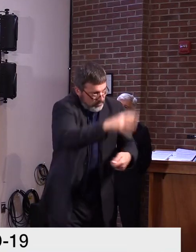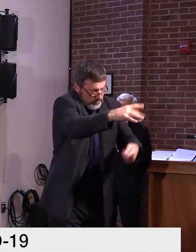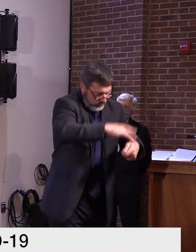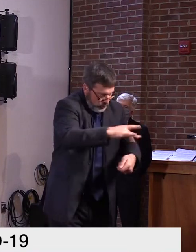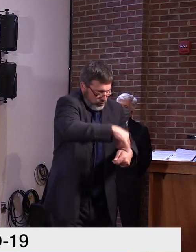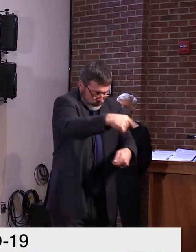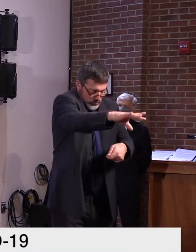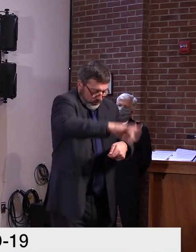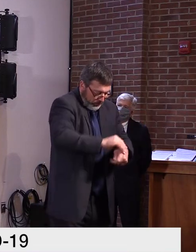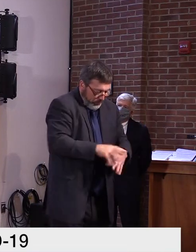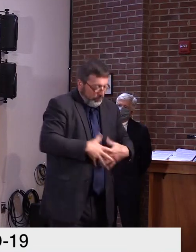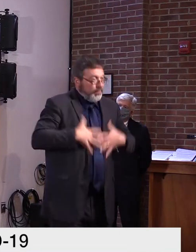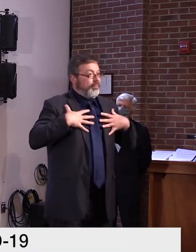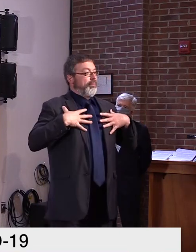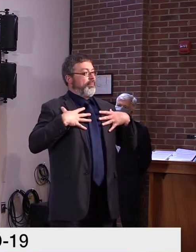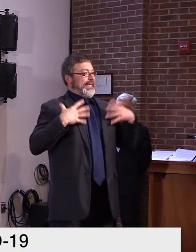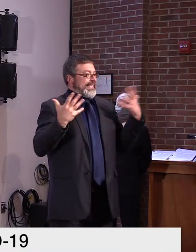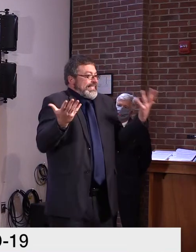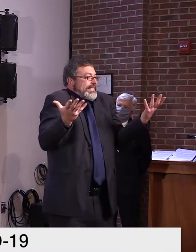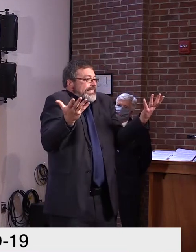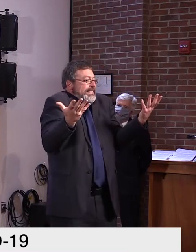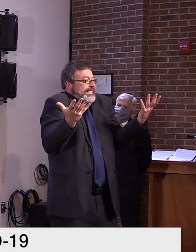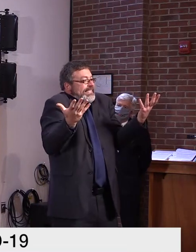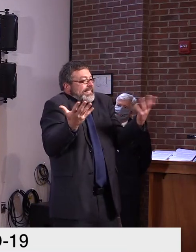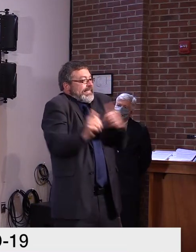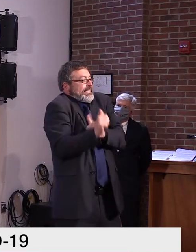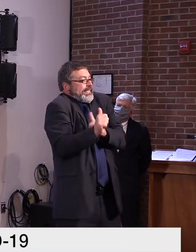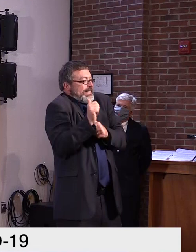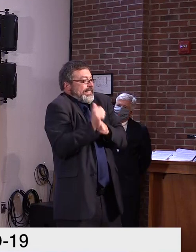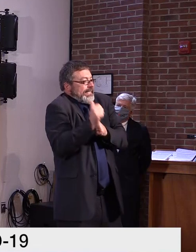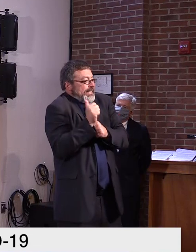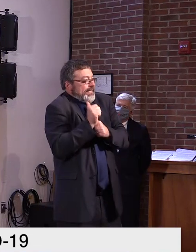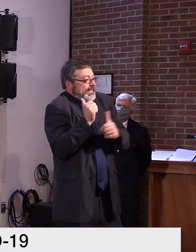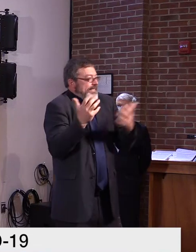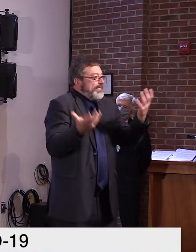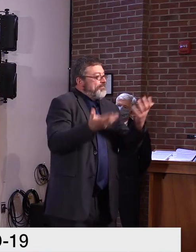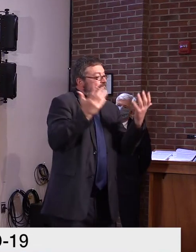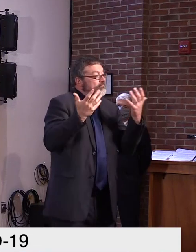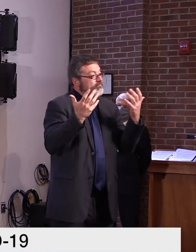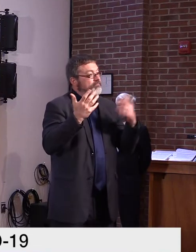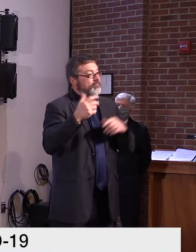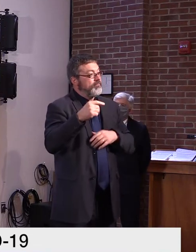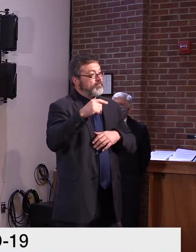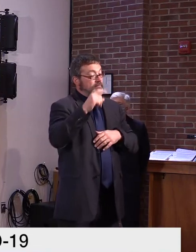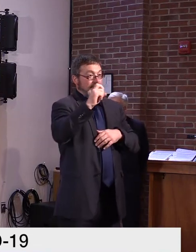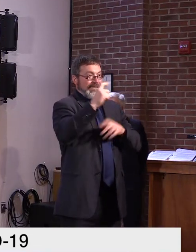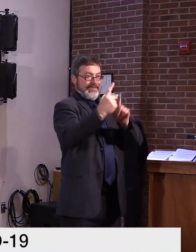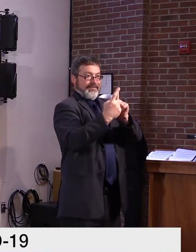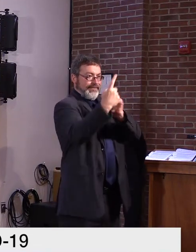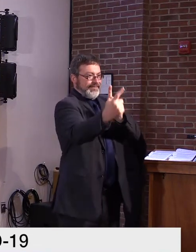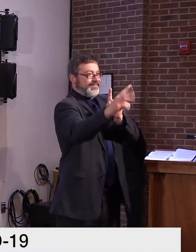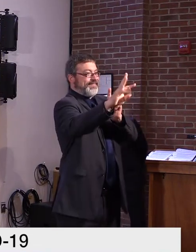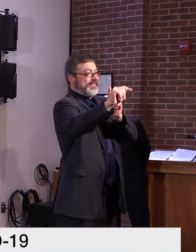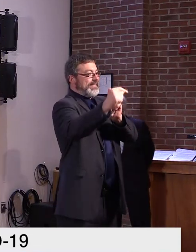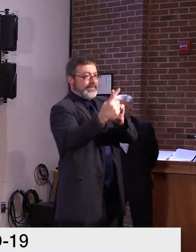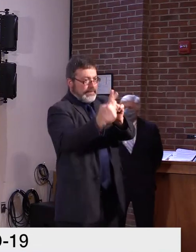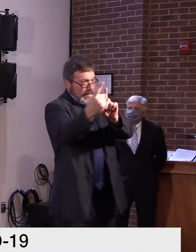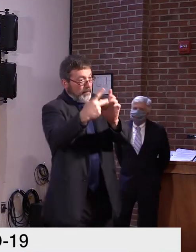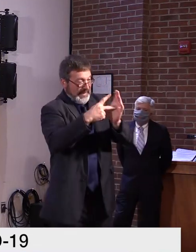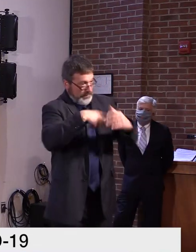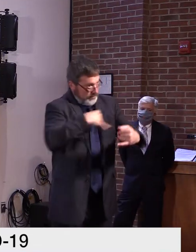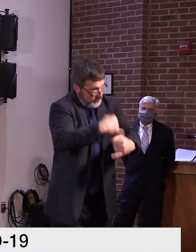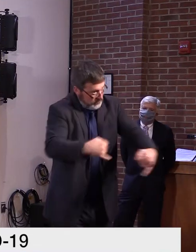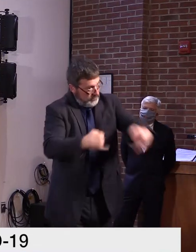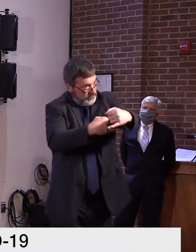they want to be protected. We have to abide by the six foot rule. We have to abide by the masking rule, but there are creative ways to do